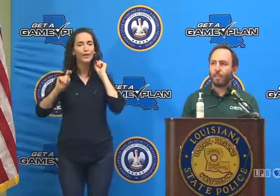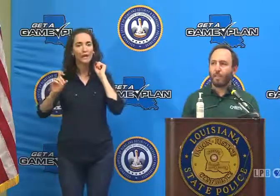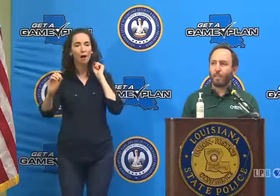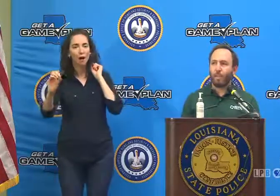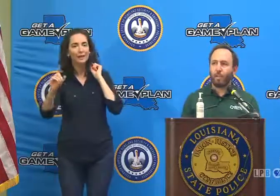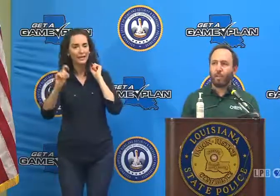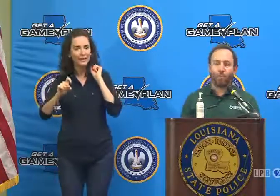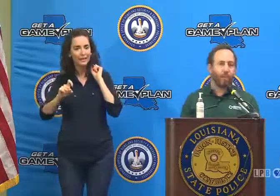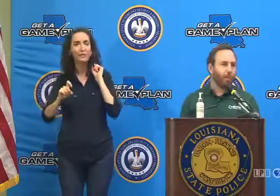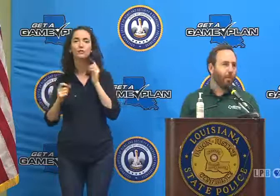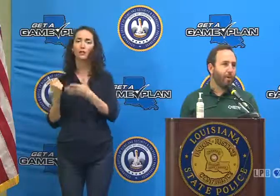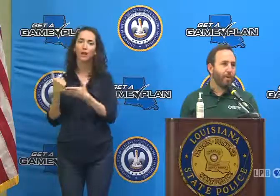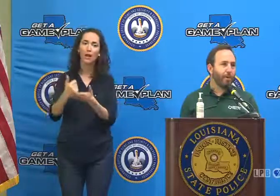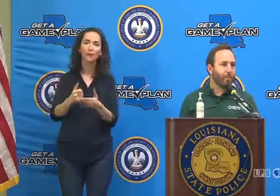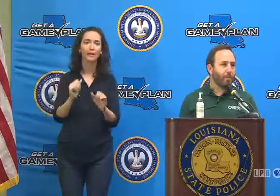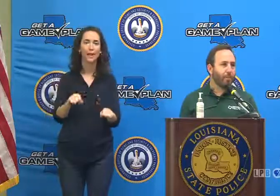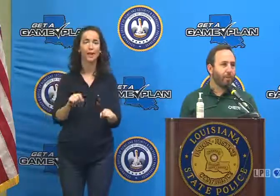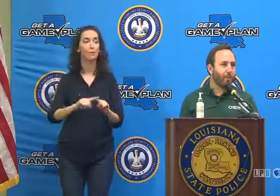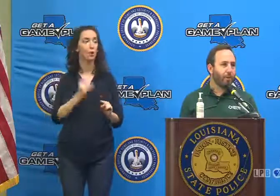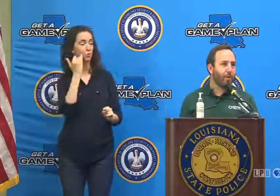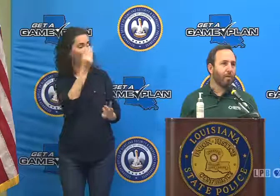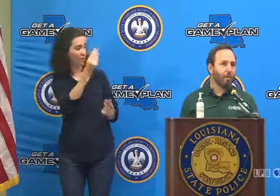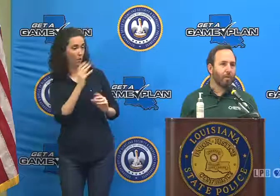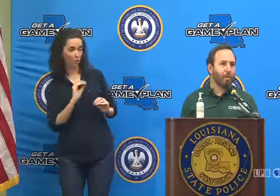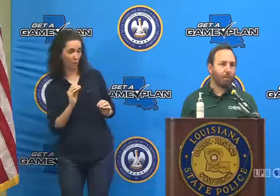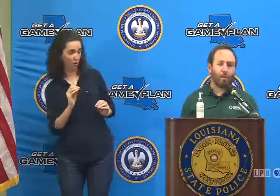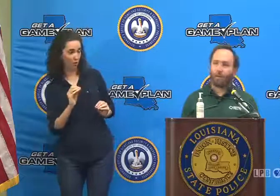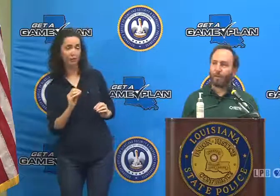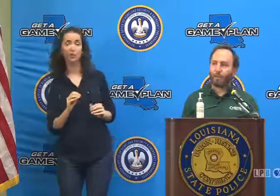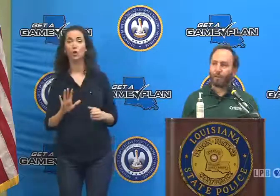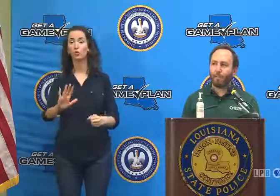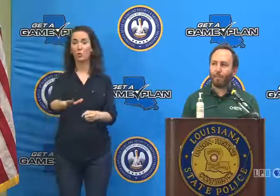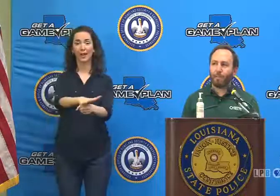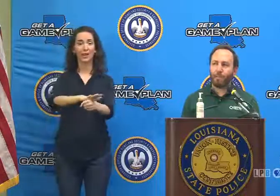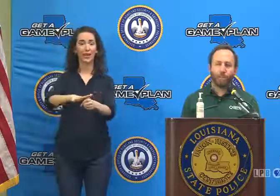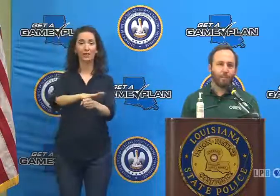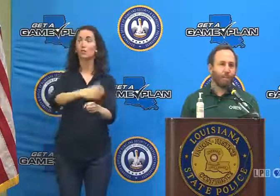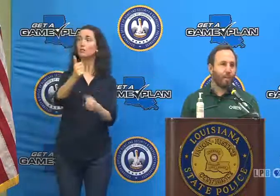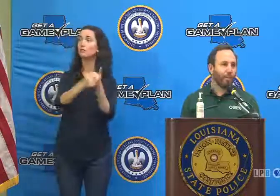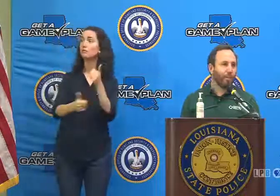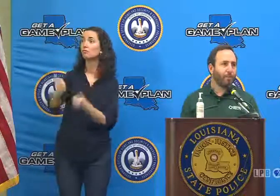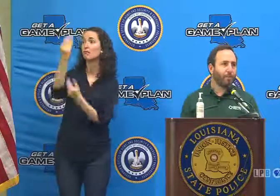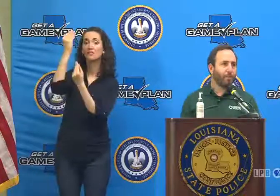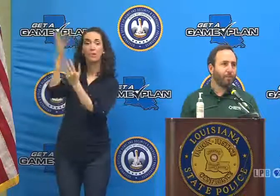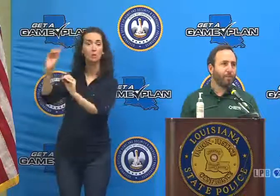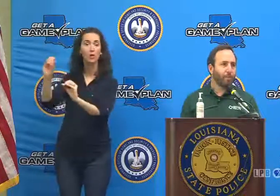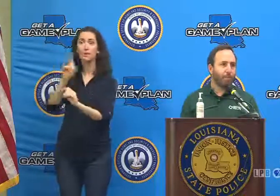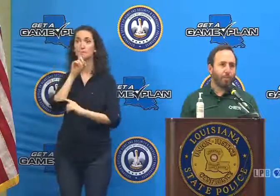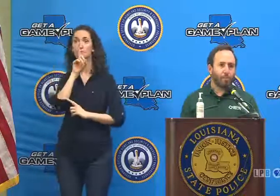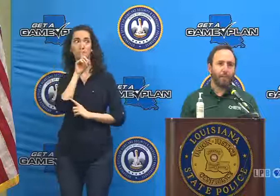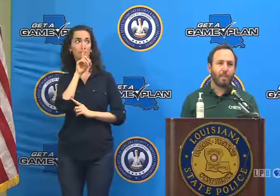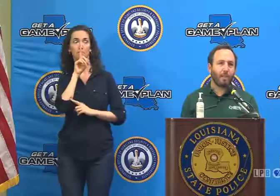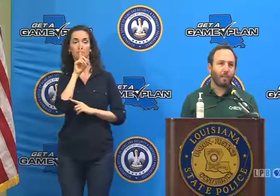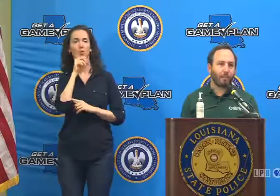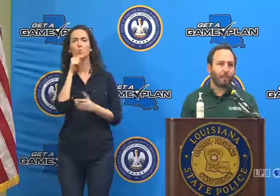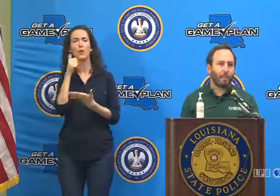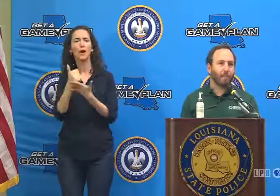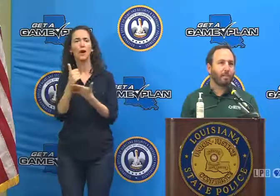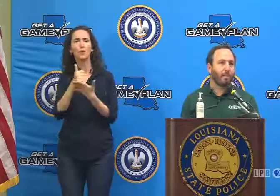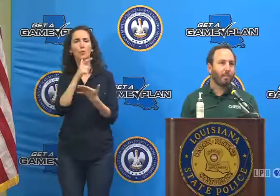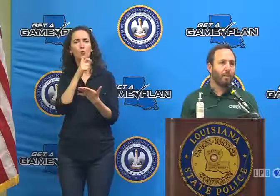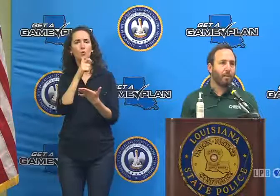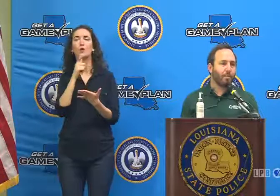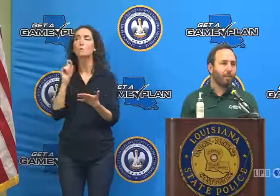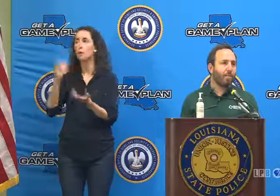needs. But if we don't know about them, if local authorities don't know about them, it's not a lot that we can do. So please check on your